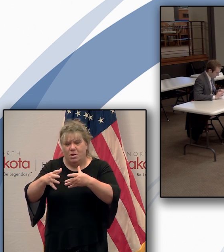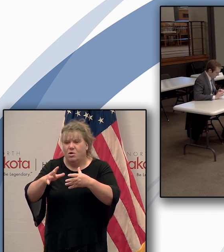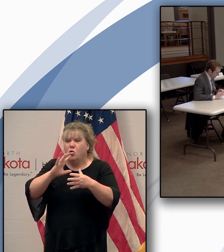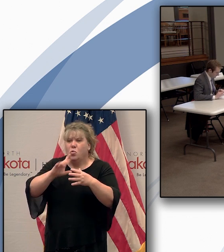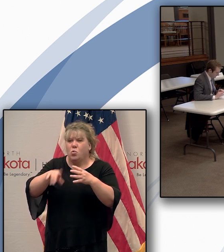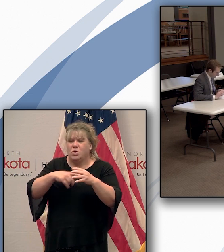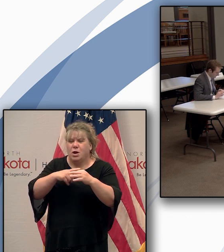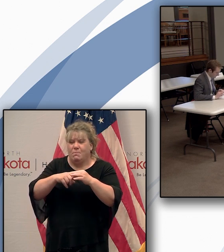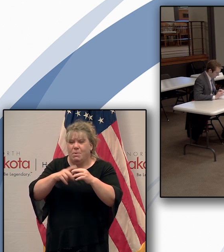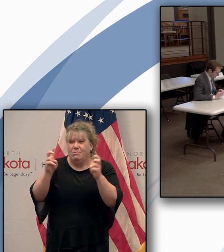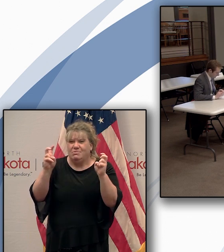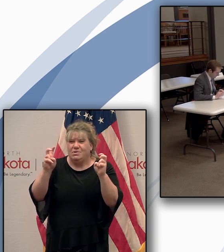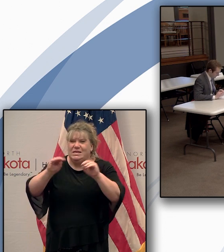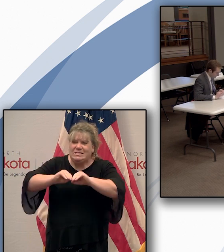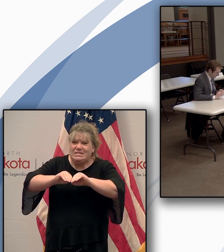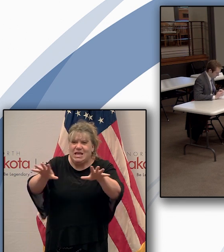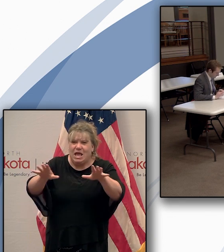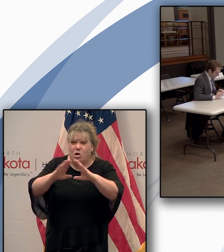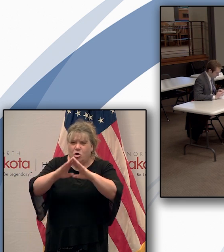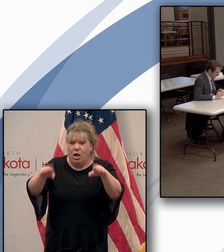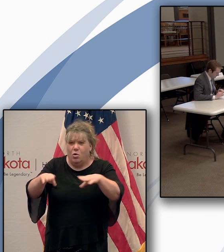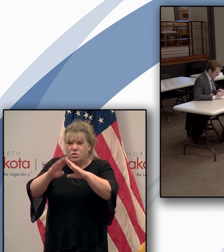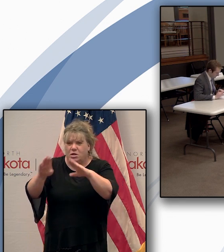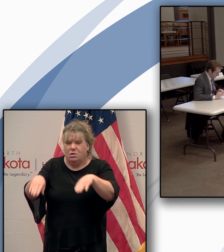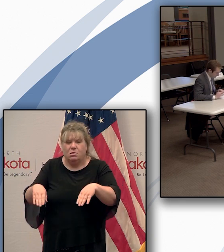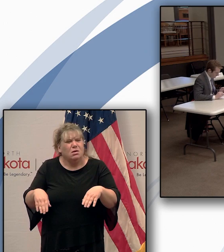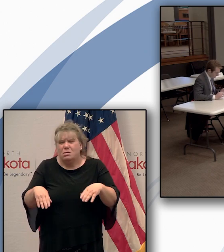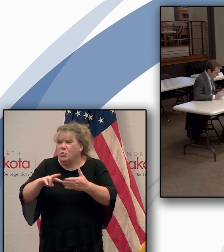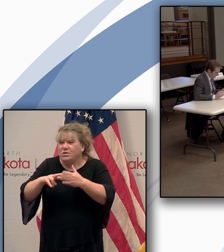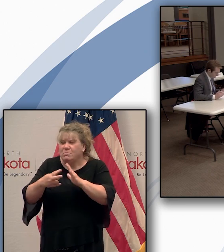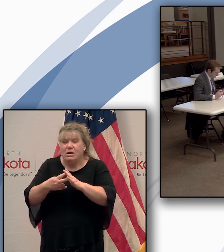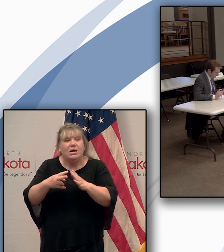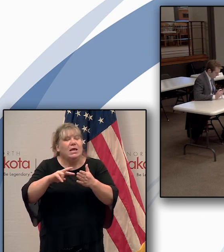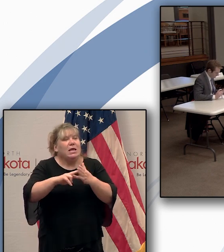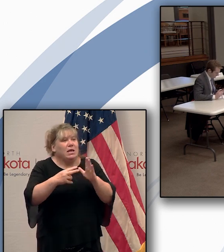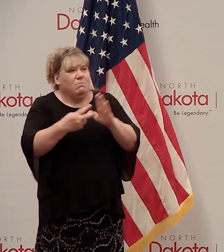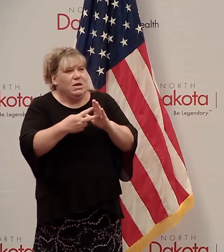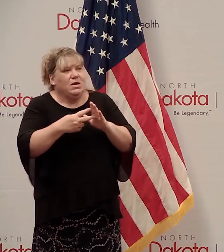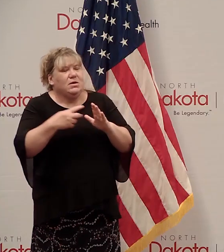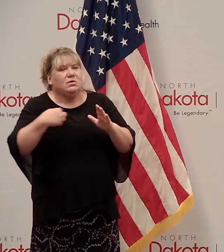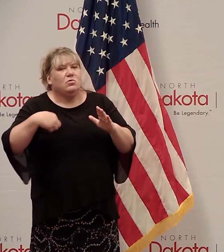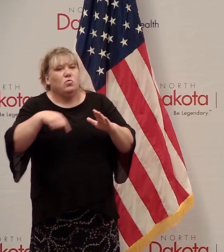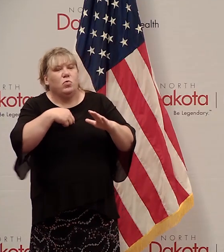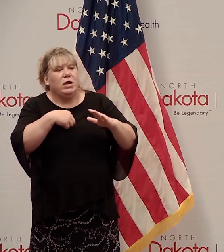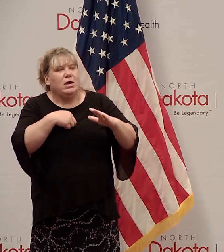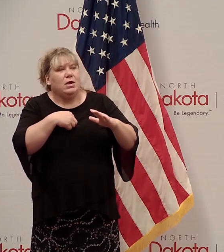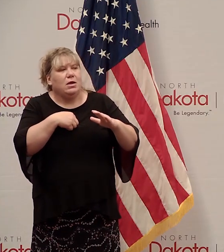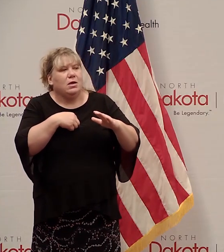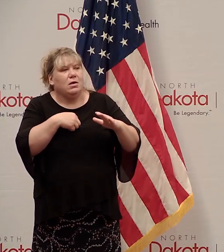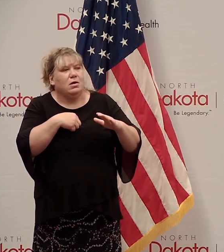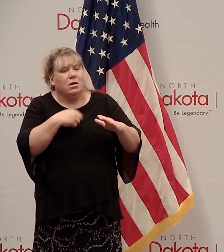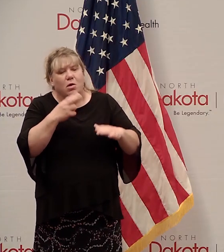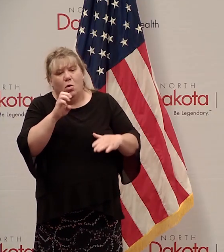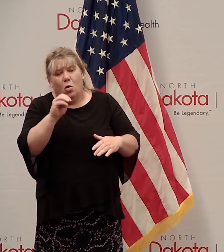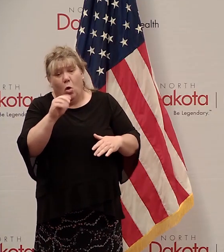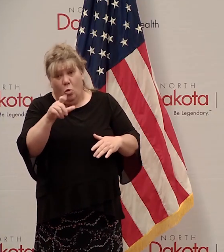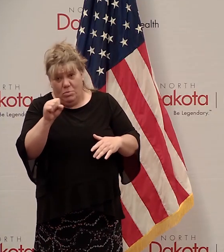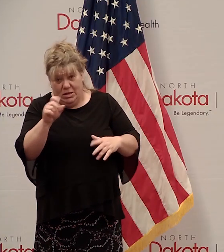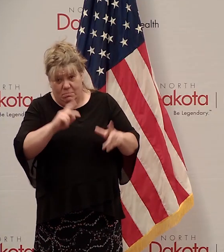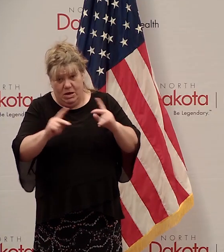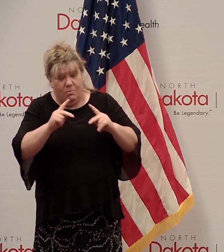define that for us. Scattered housing just means that we are putting them in, we are providing